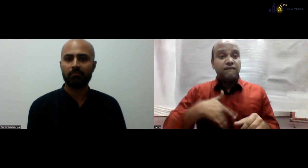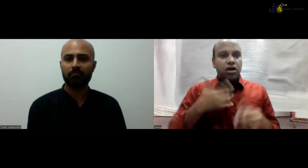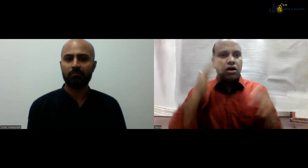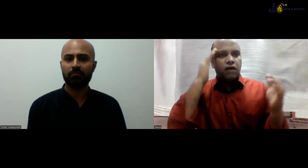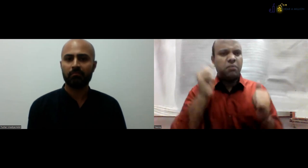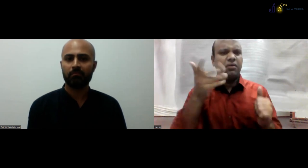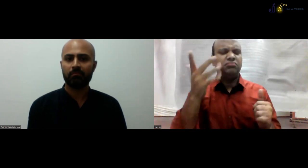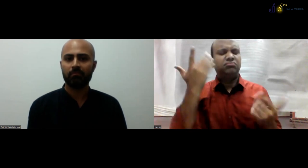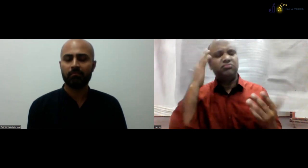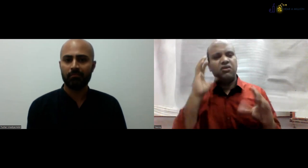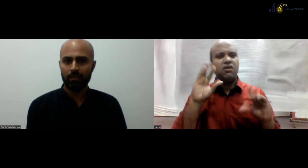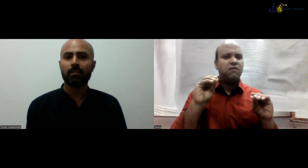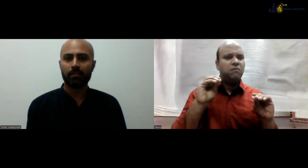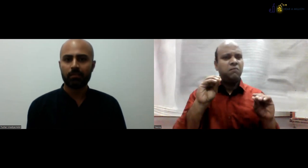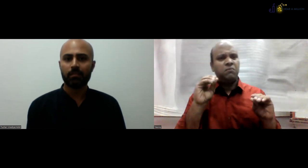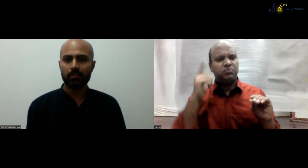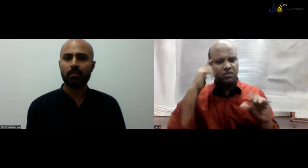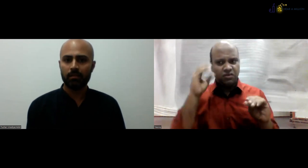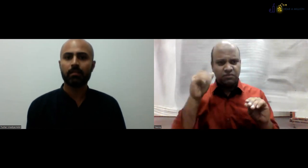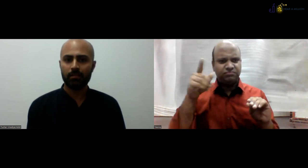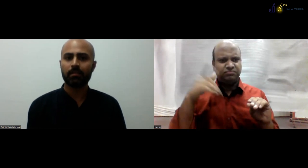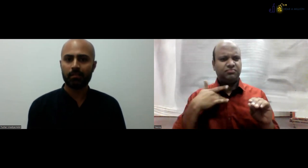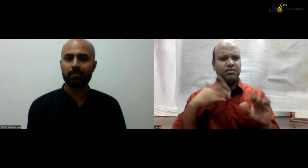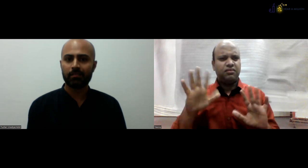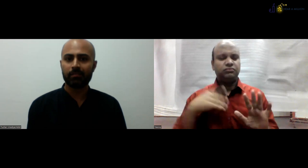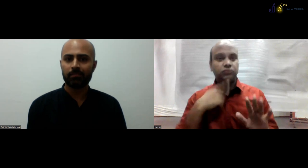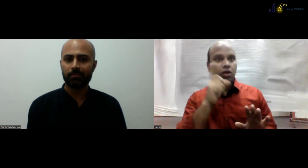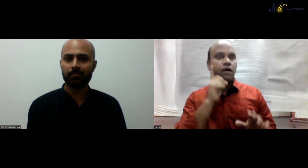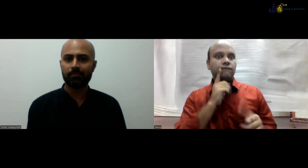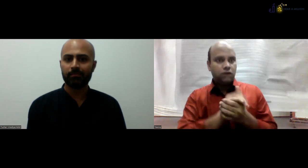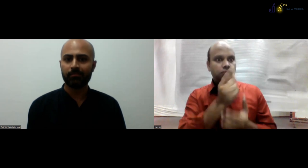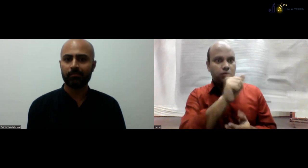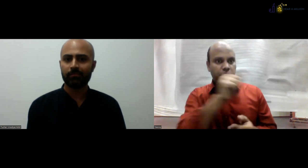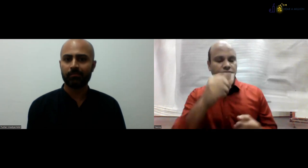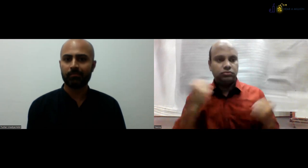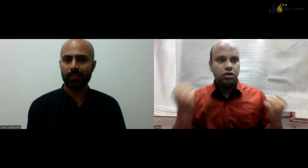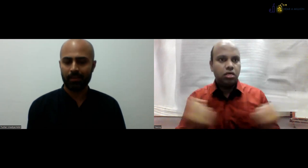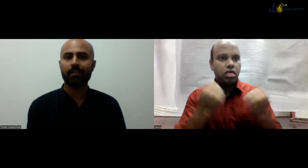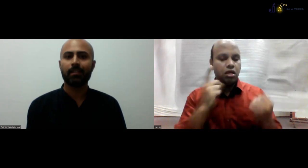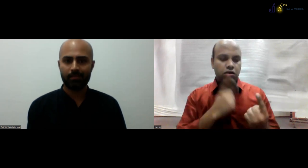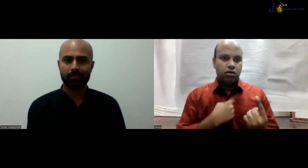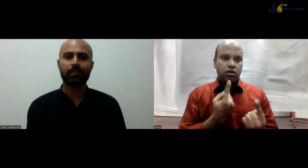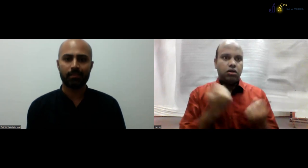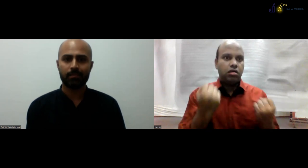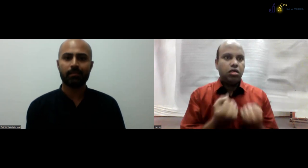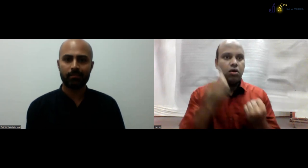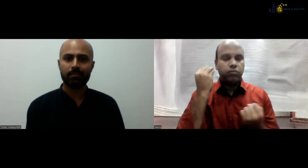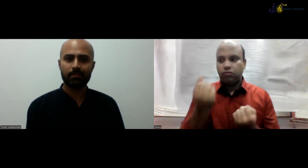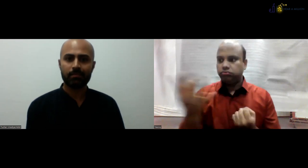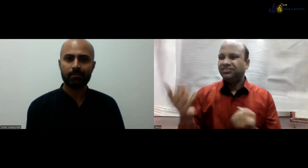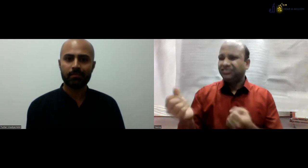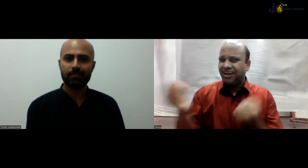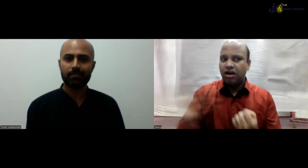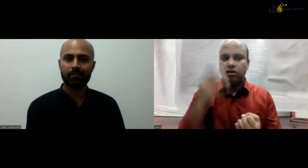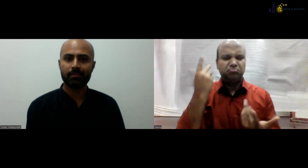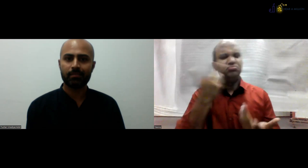suffered. Now the other, our generation will also suffer. No. So hearing people are not aware. But yeah, we have few deaf people who are trying